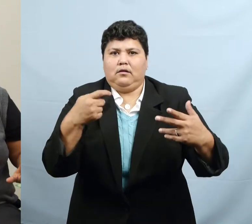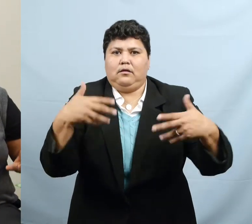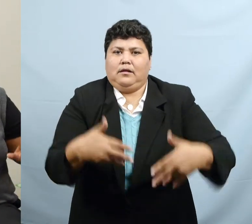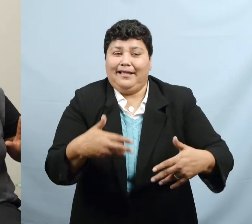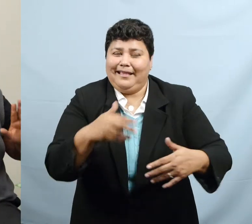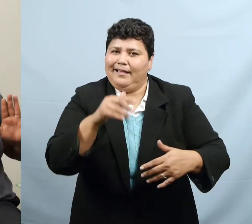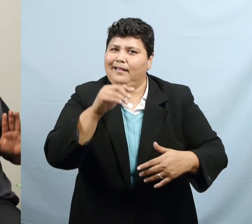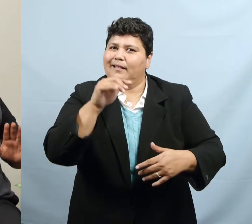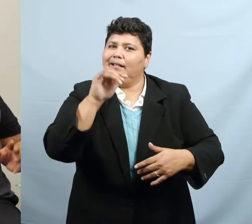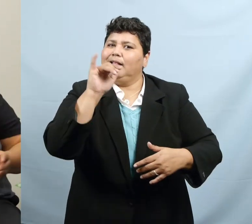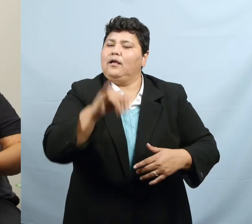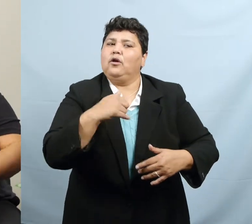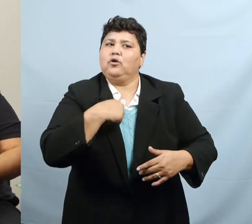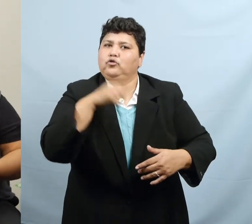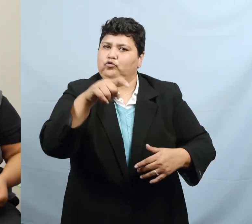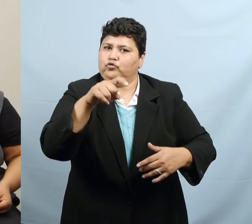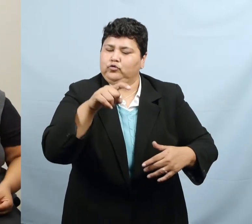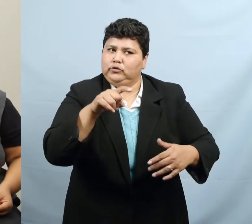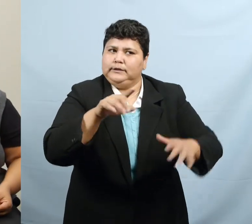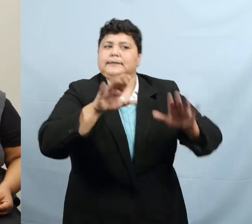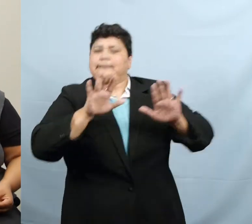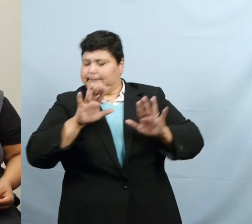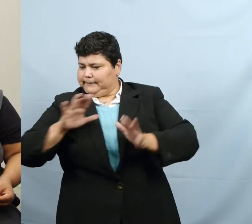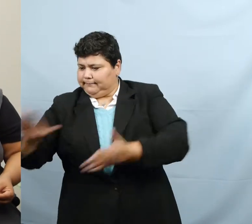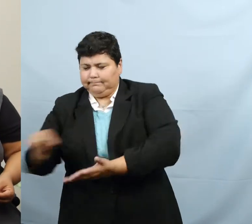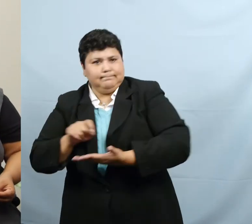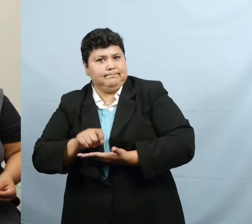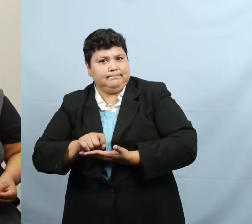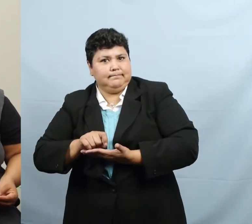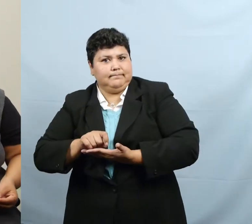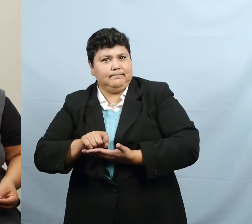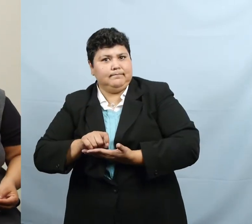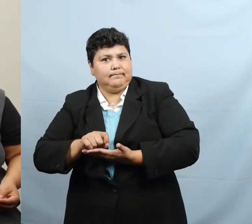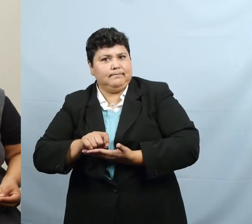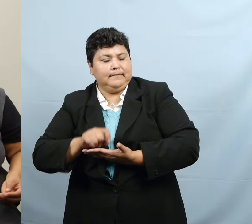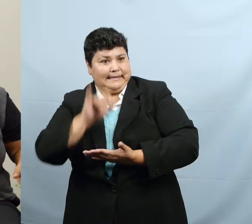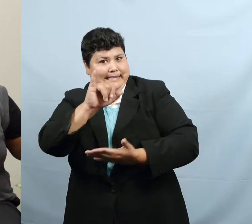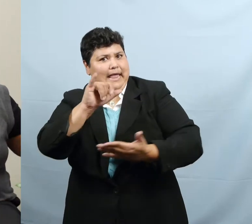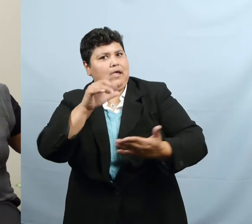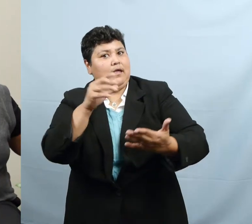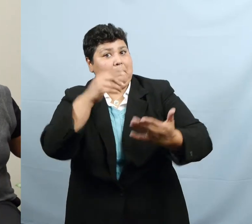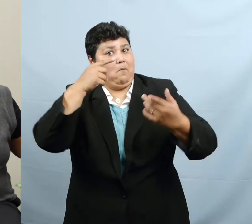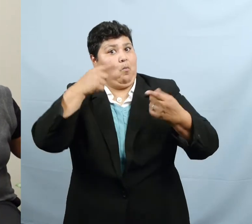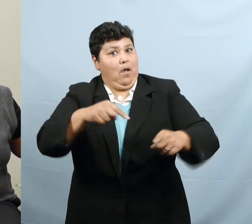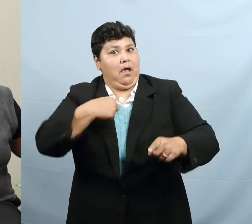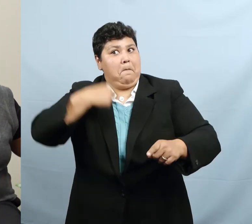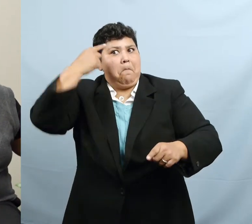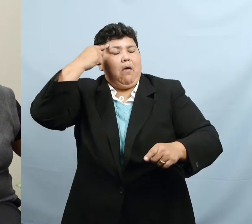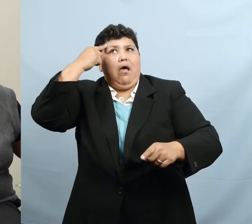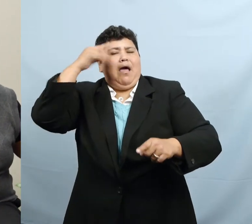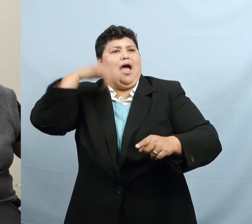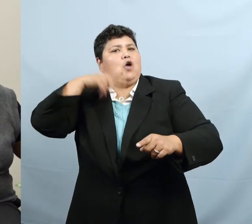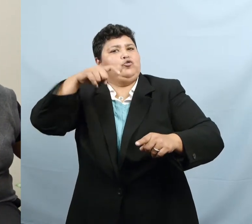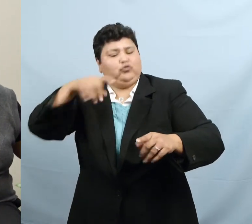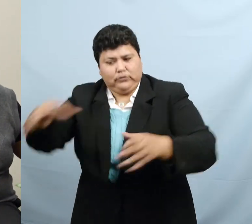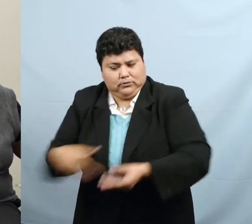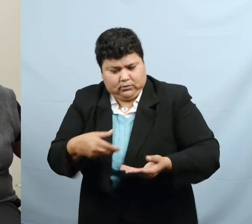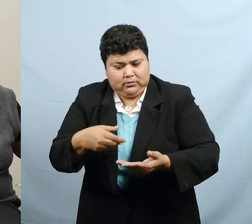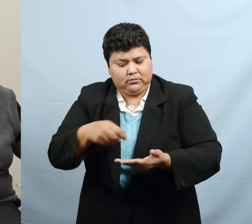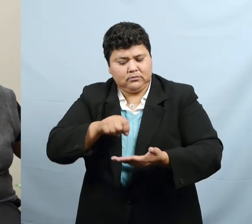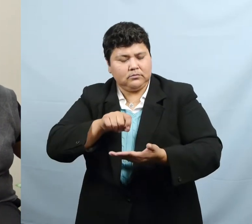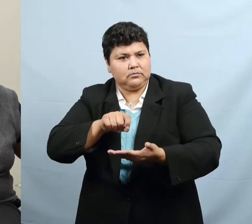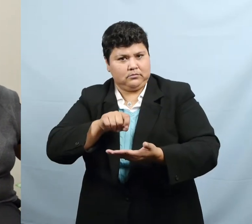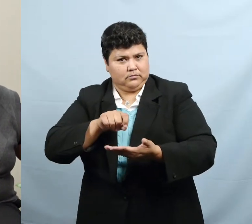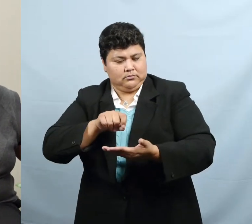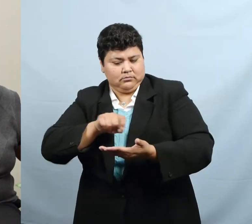opportunity for me to just stand back, get my notebook paper and take notes. Instead, I chose to go ahead and interpret the